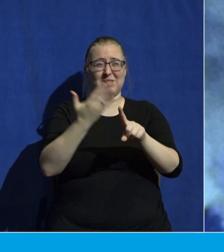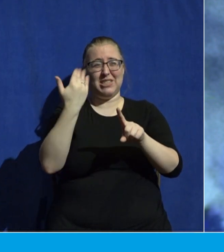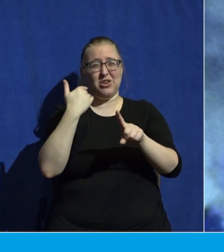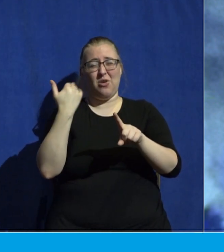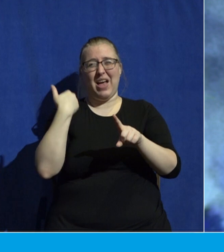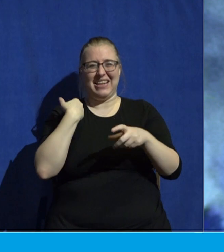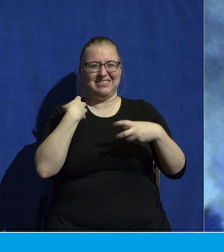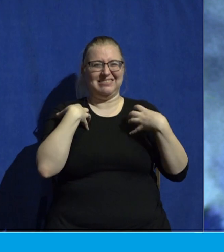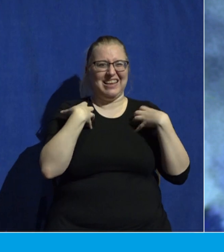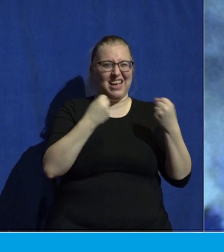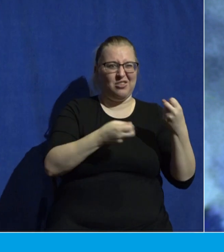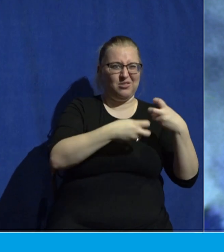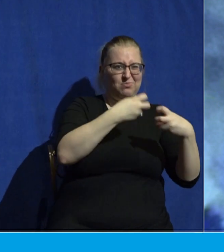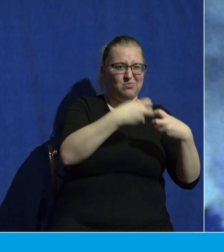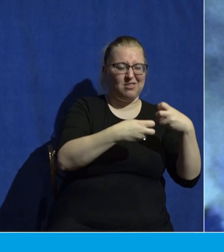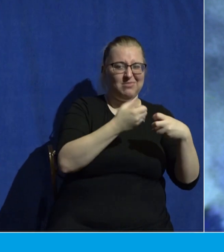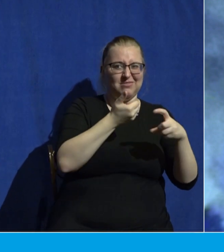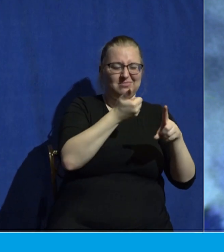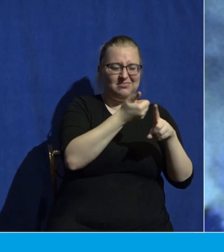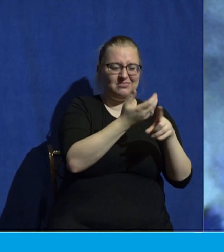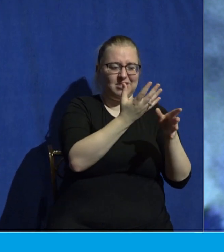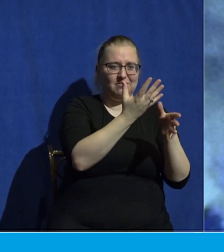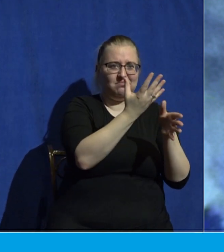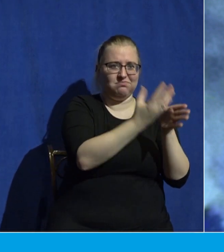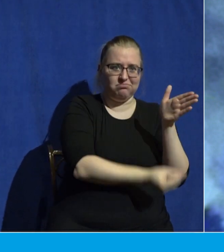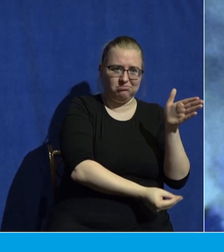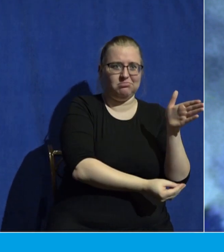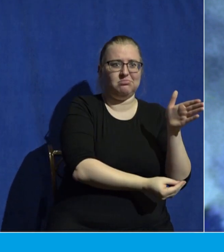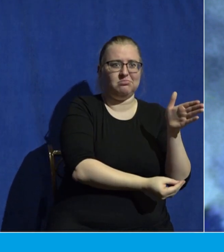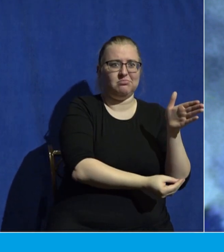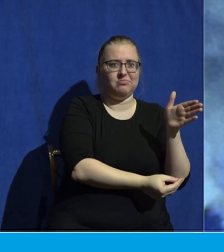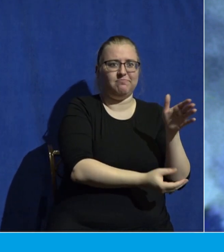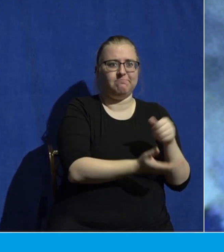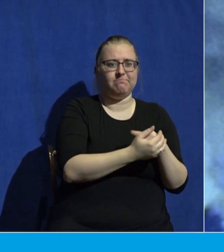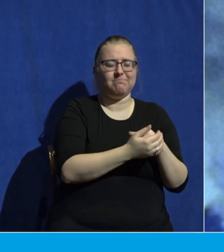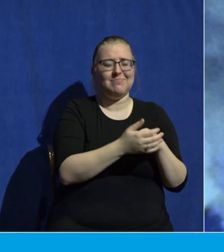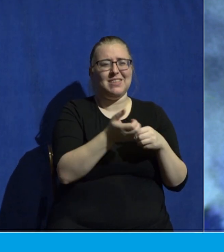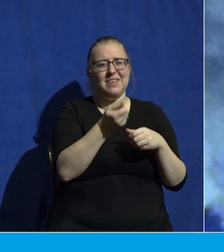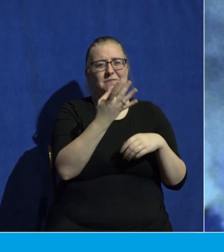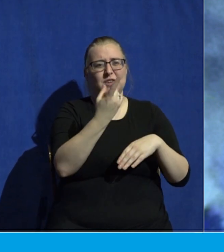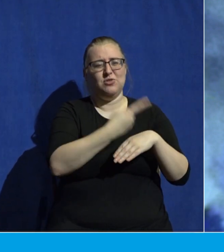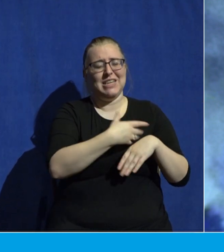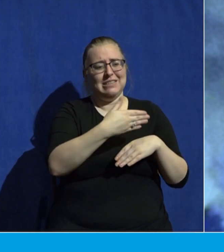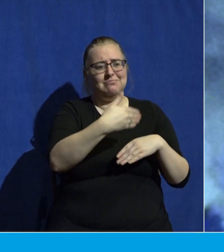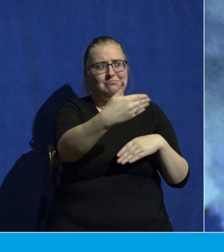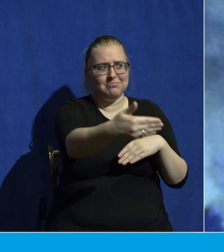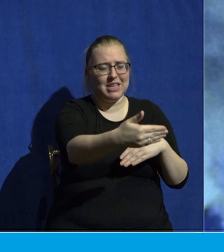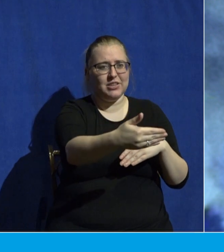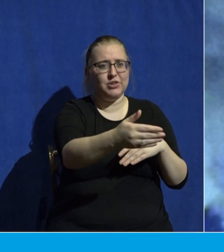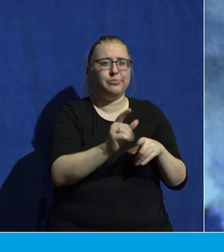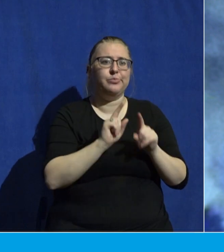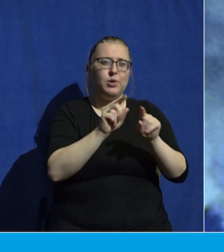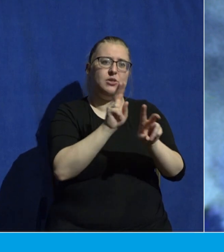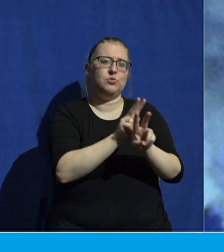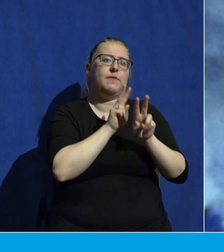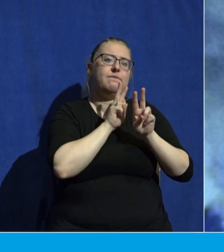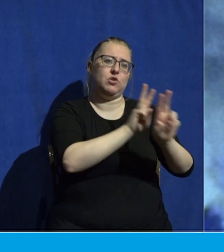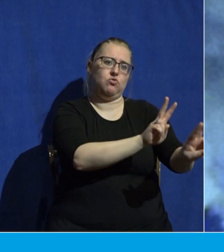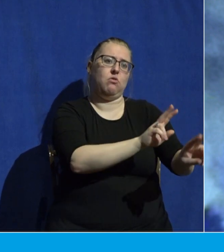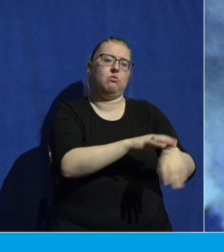health, she died. And a few days after that, we were at her funeral, celebrating her